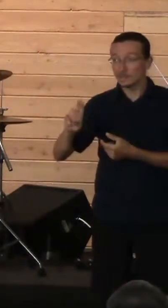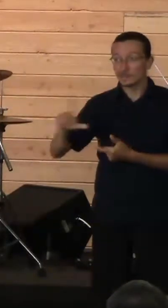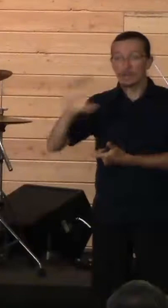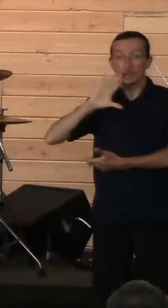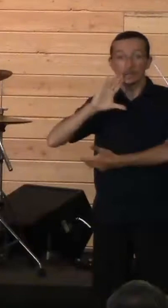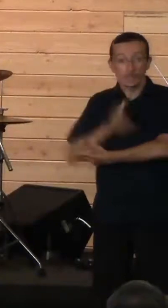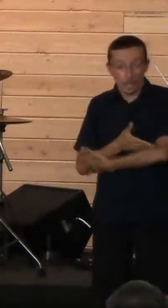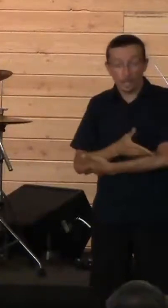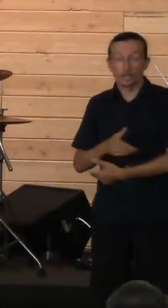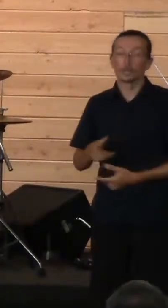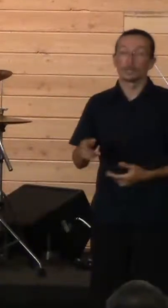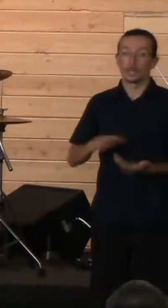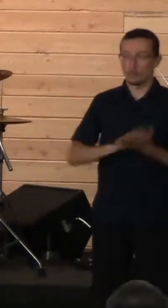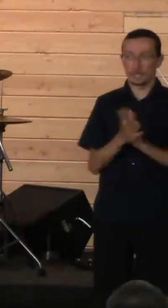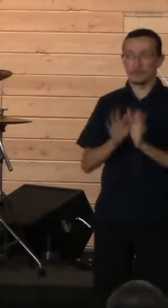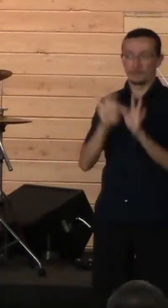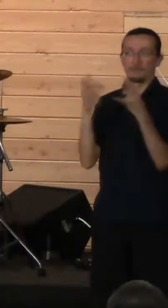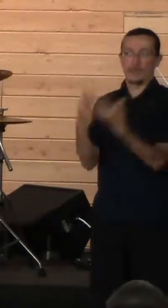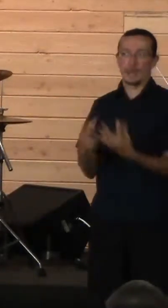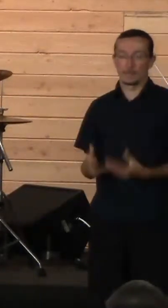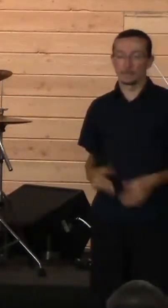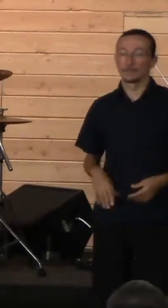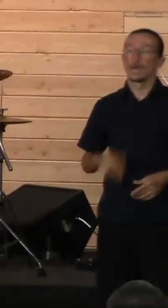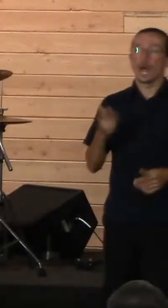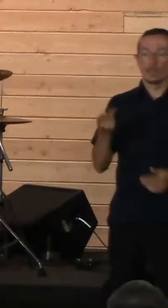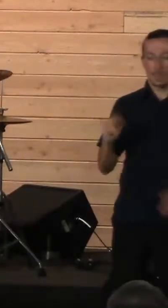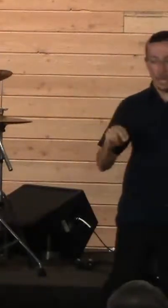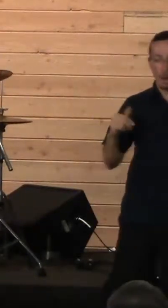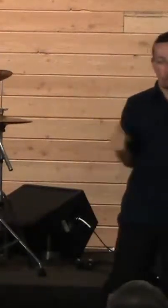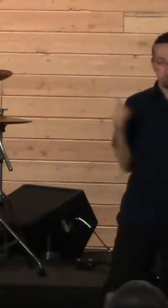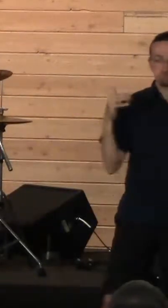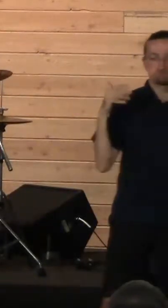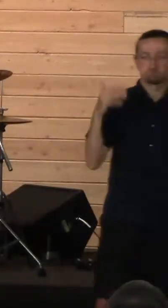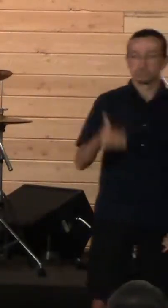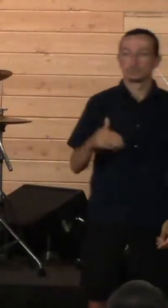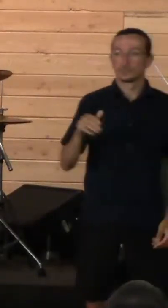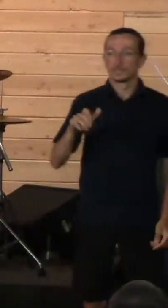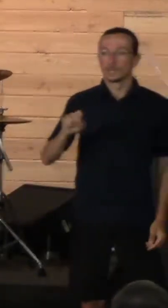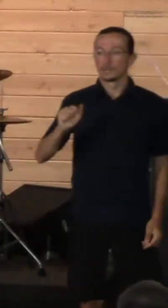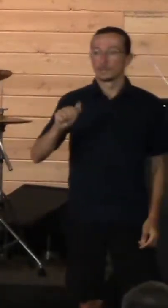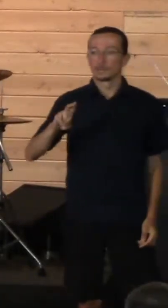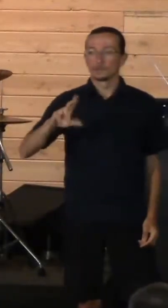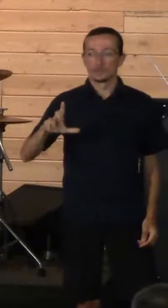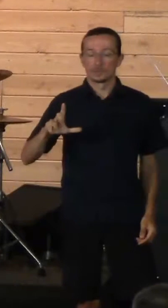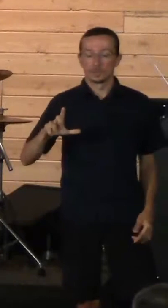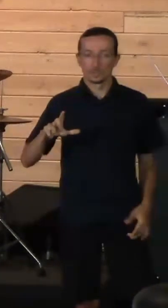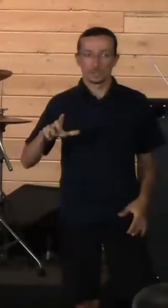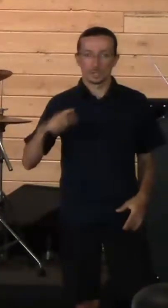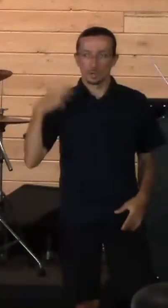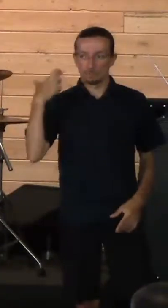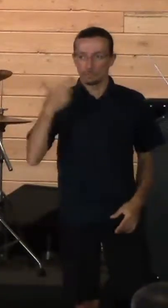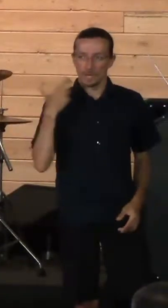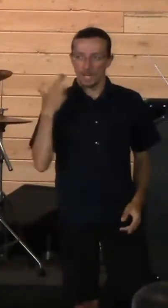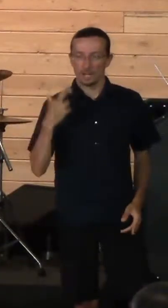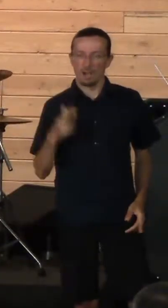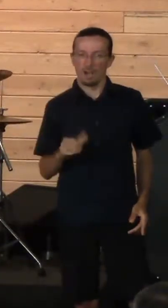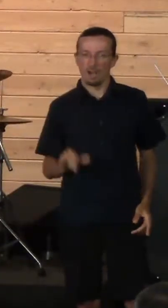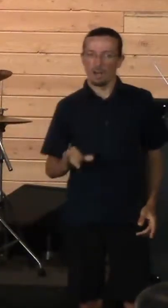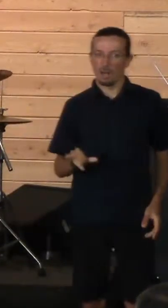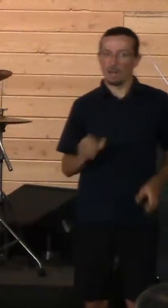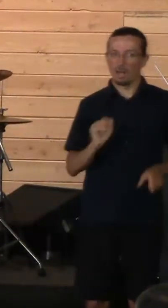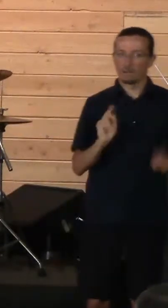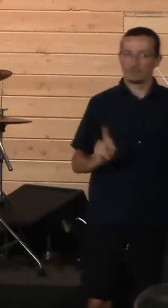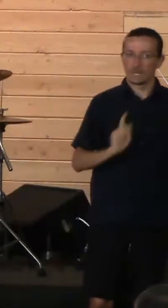then, you know, after a while, Saul is spiraling, and he's seeing that people are liking David more than him,